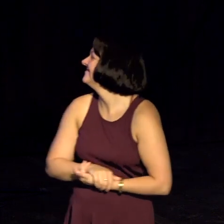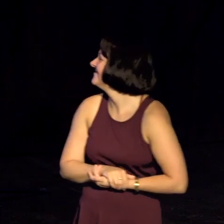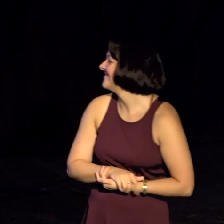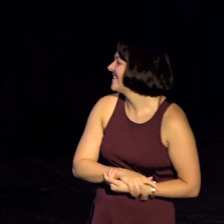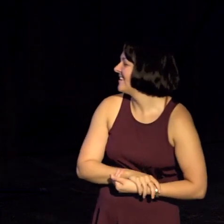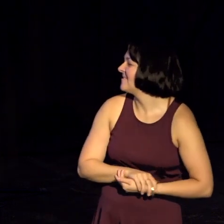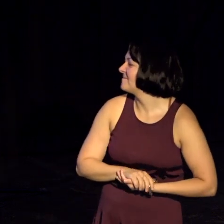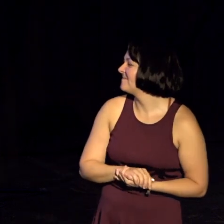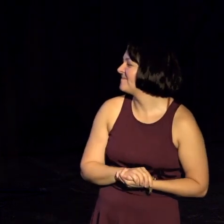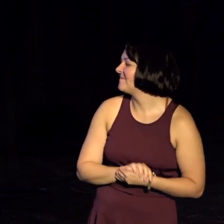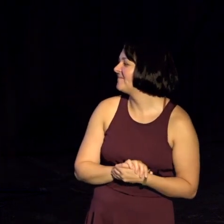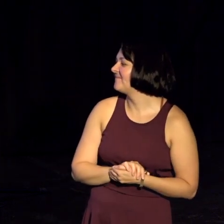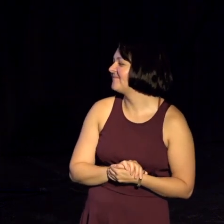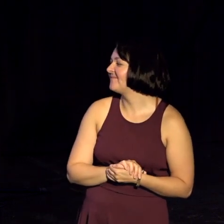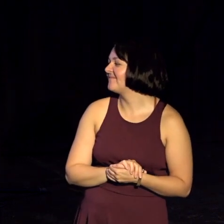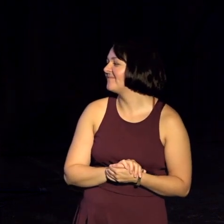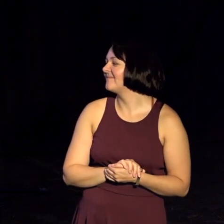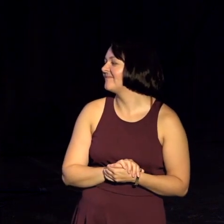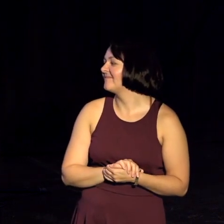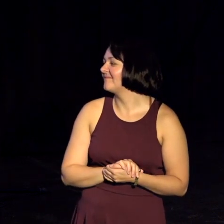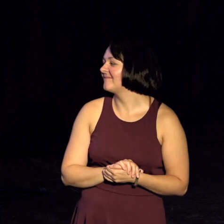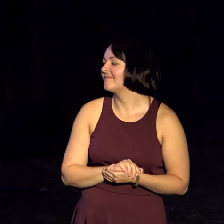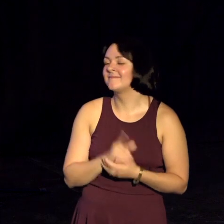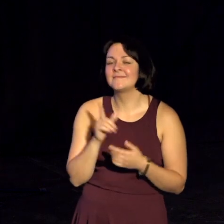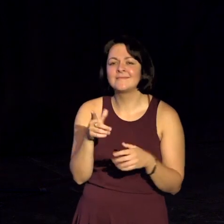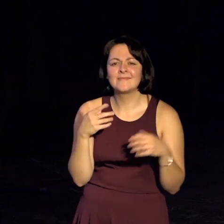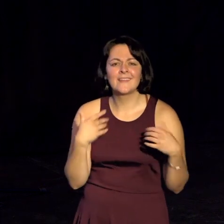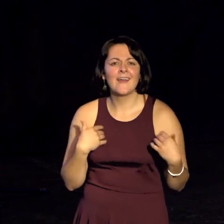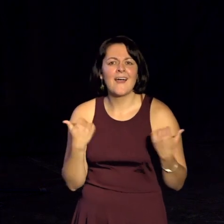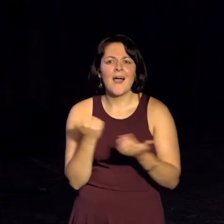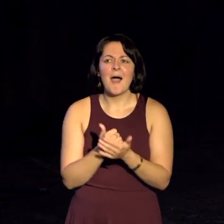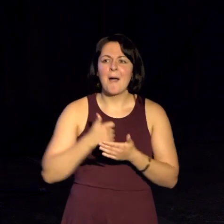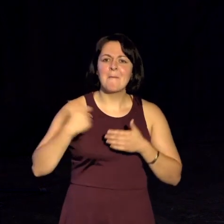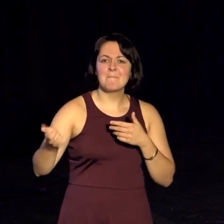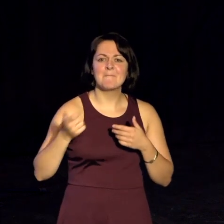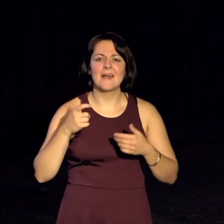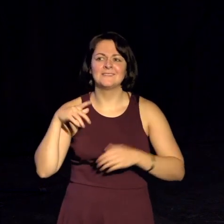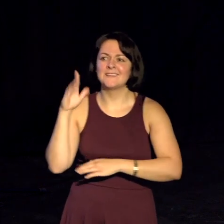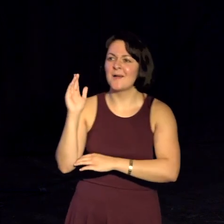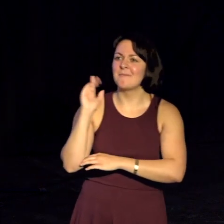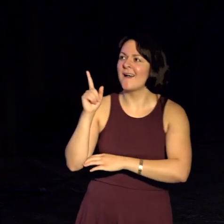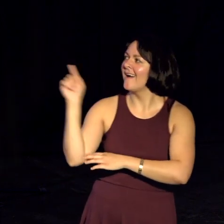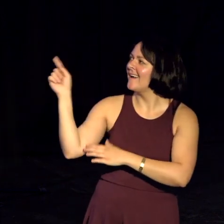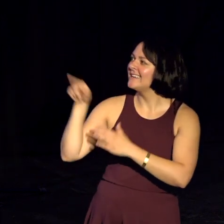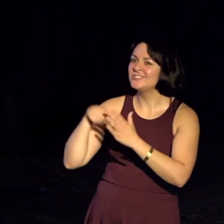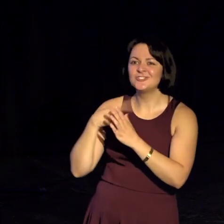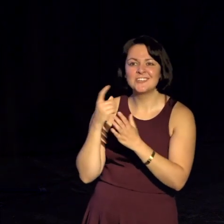You're going to start off with, I just saw the most amazing presentation I've ever seen in my life by Mr. Jason Olson.